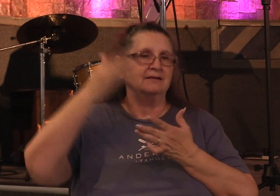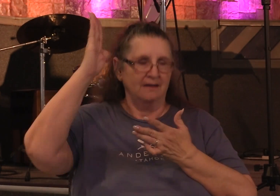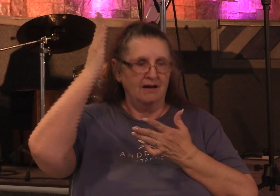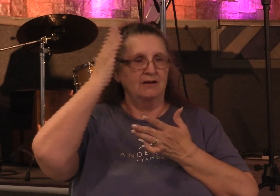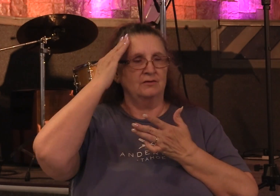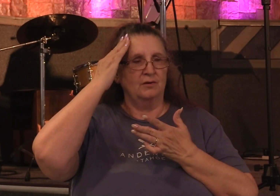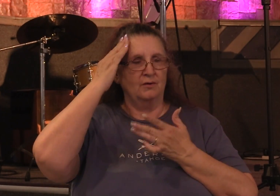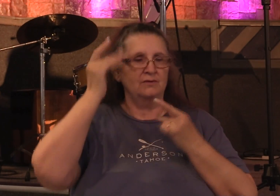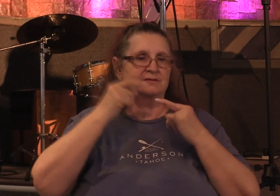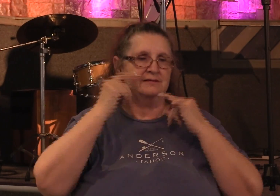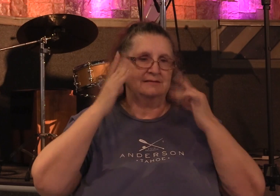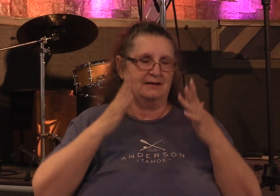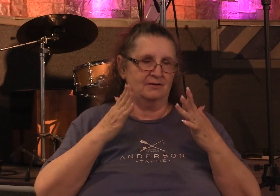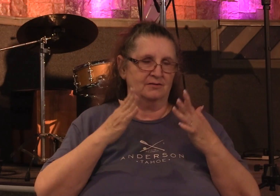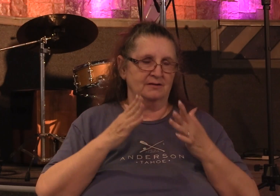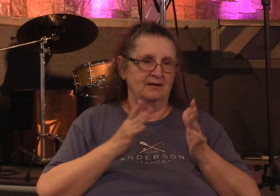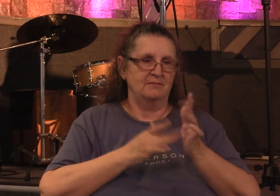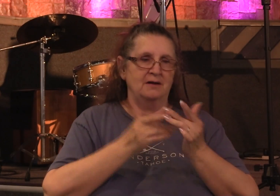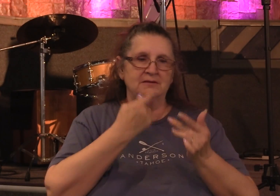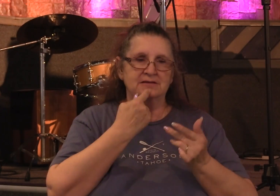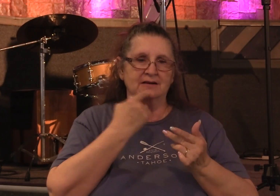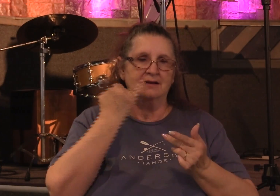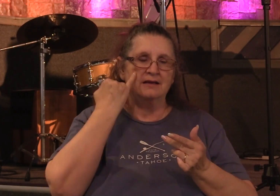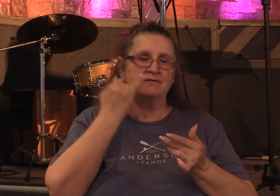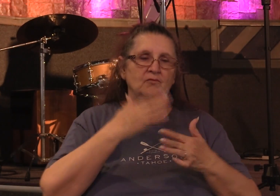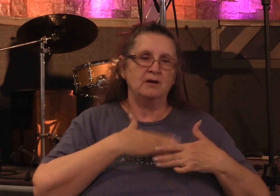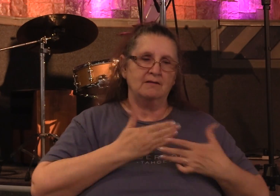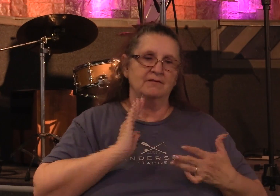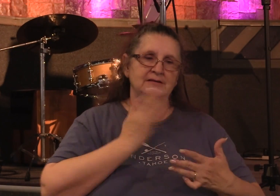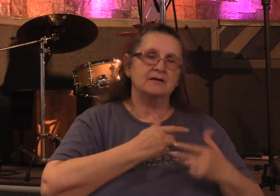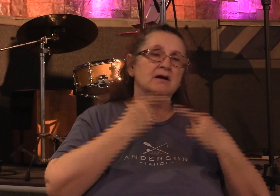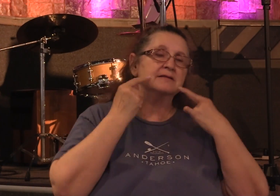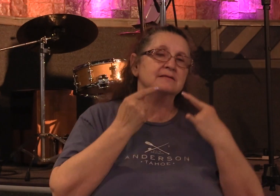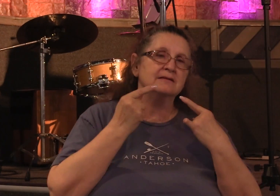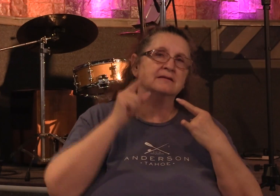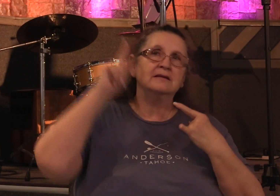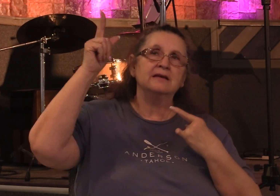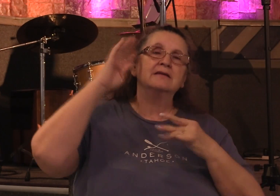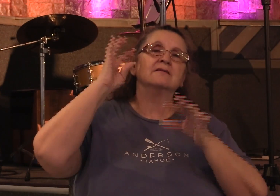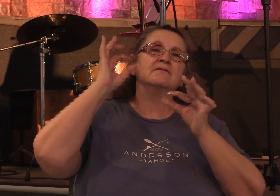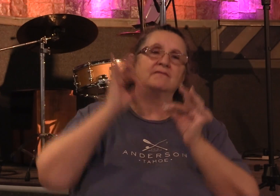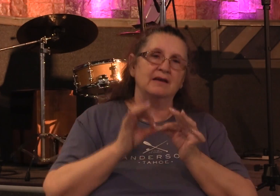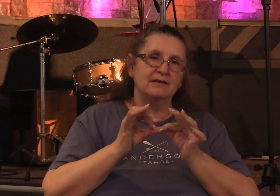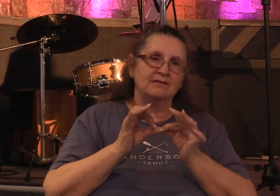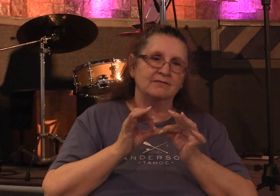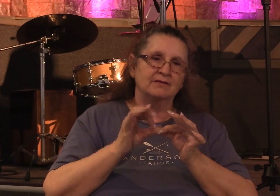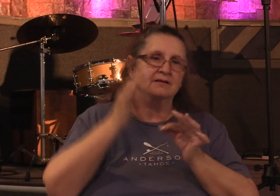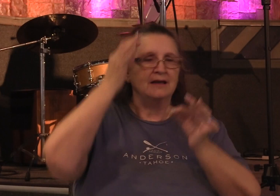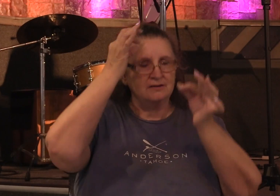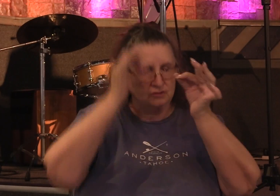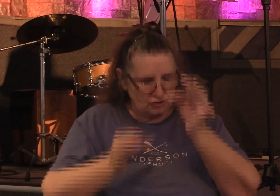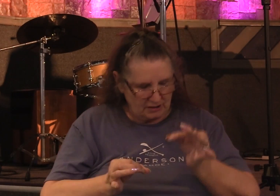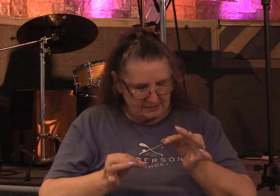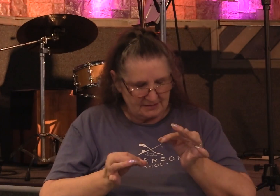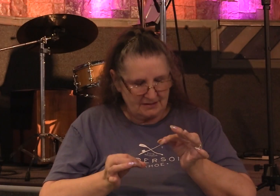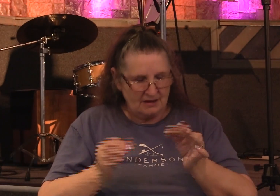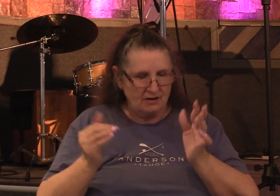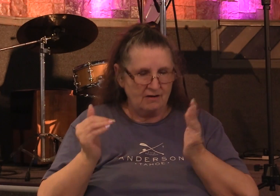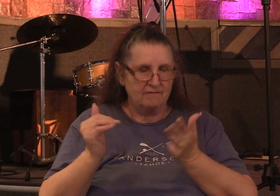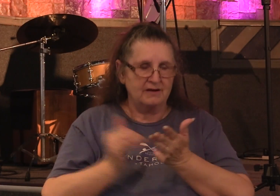the Bible says if we confess our sins he is faithful and he's just to forgive us of our sins and to